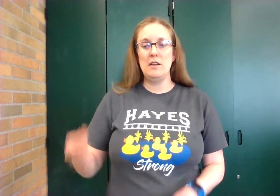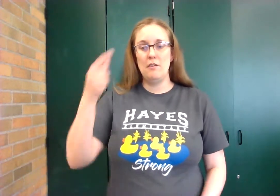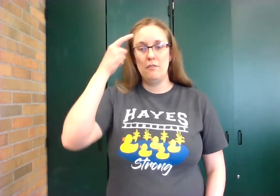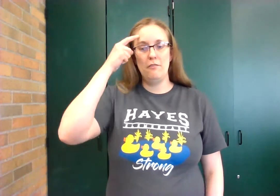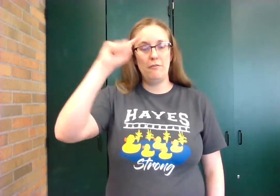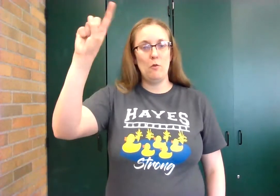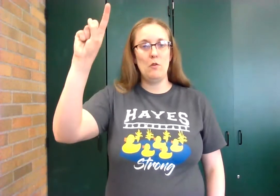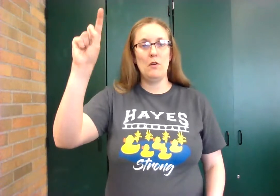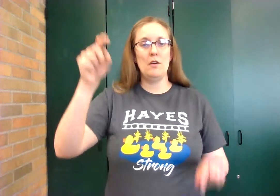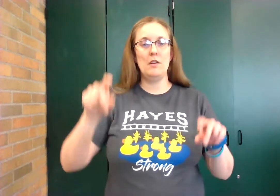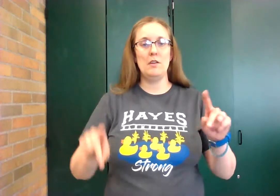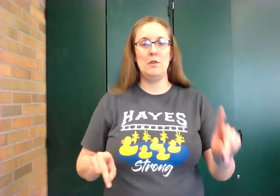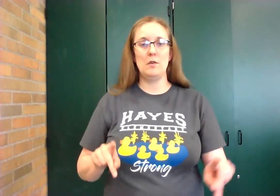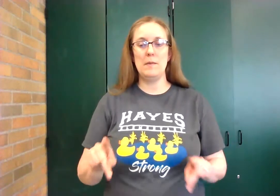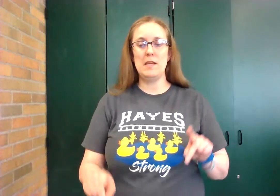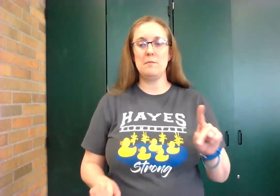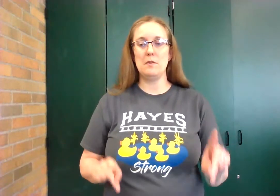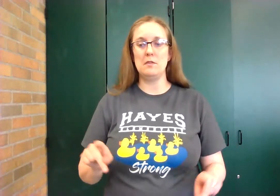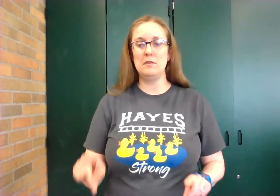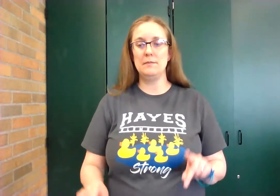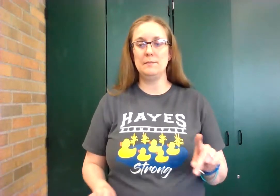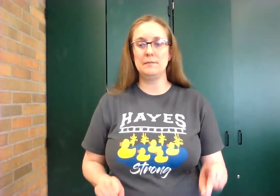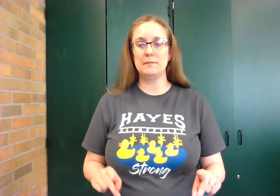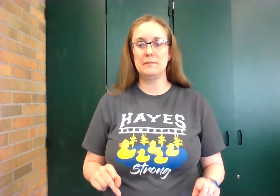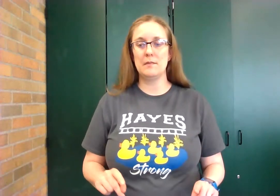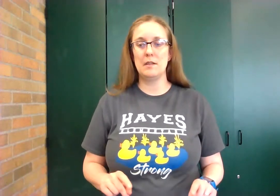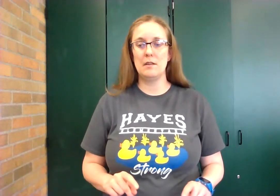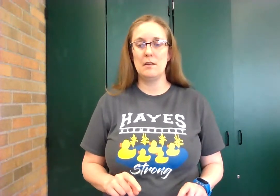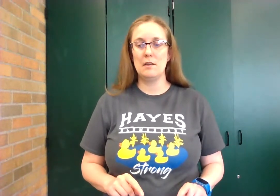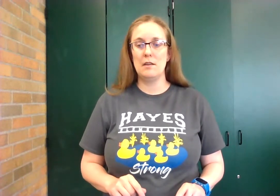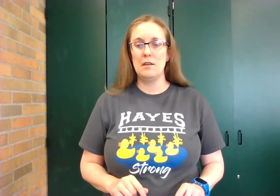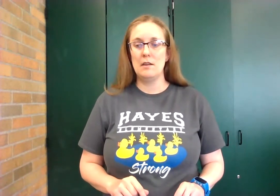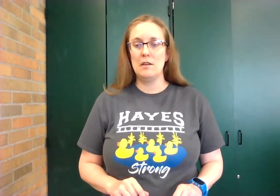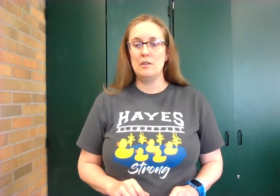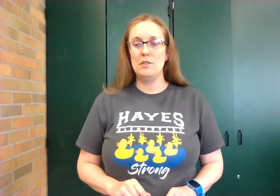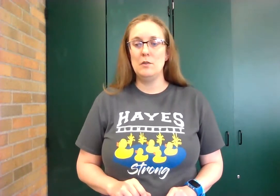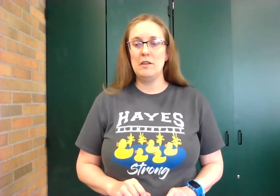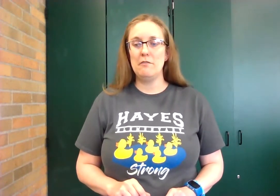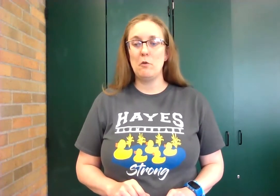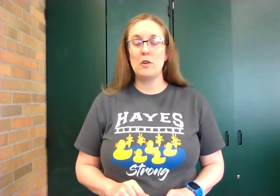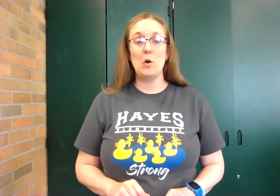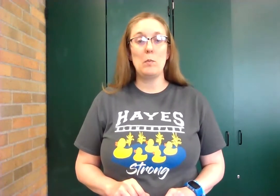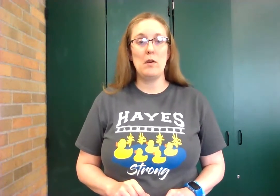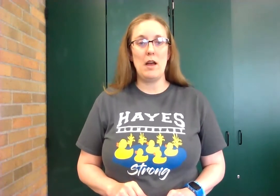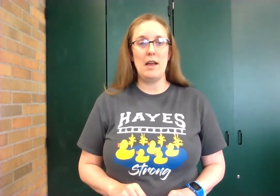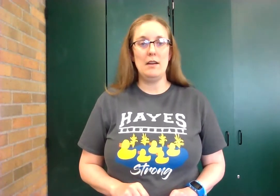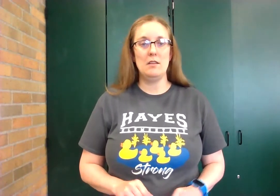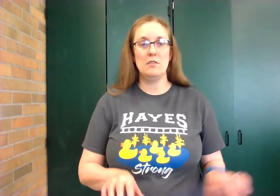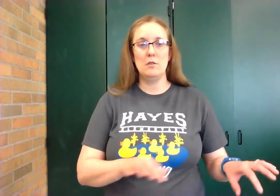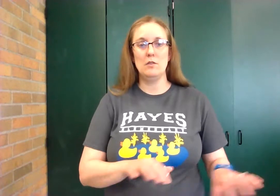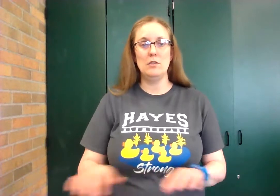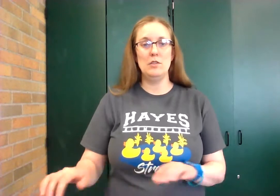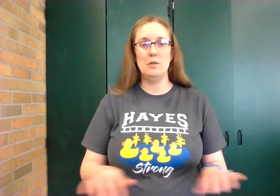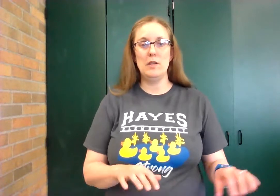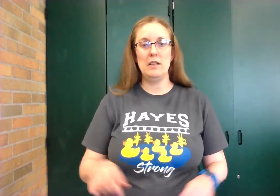for your people do it for your pride so do it